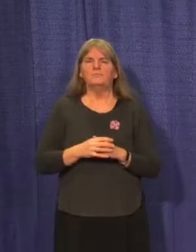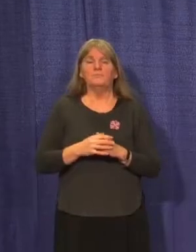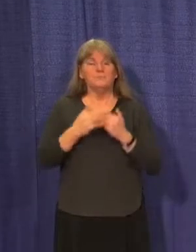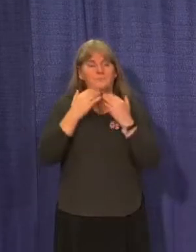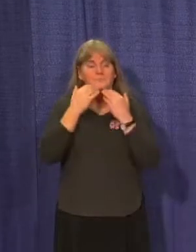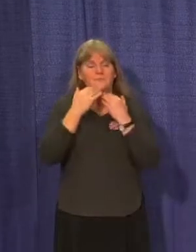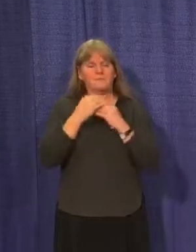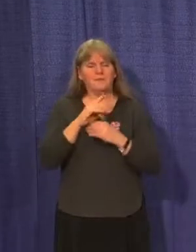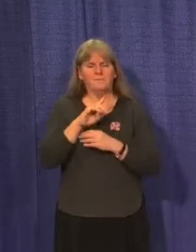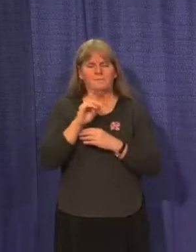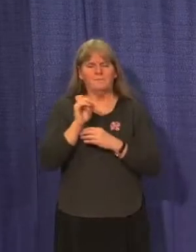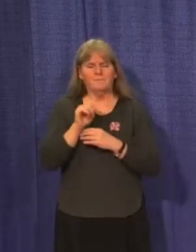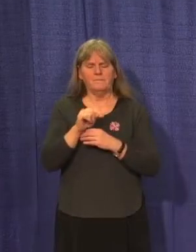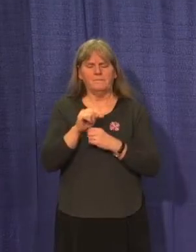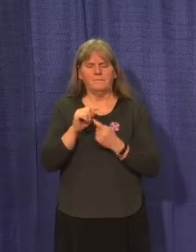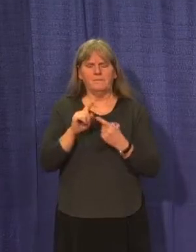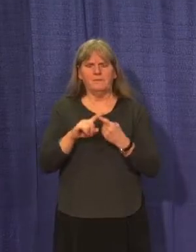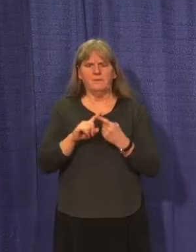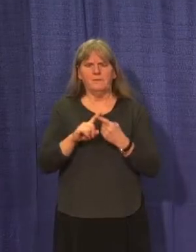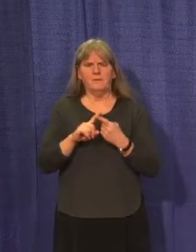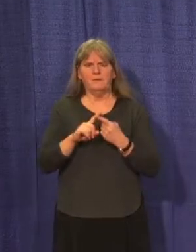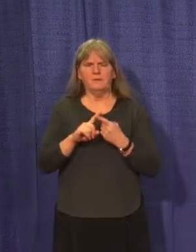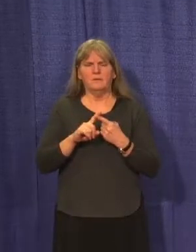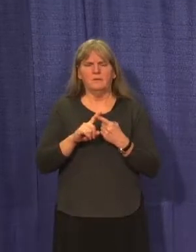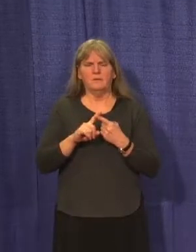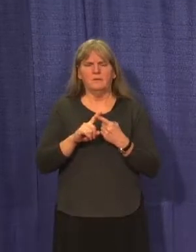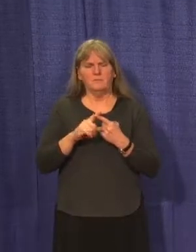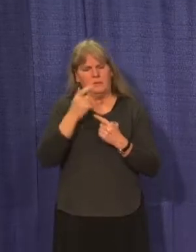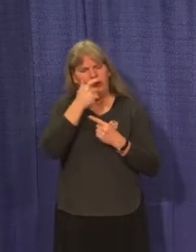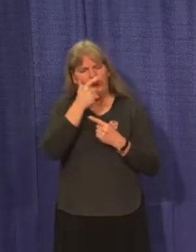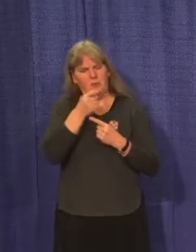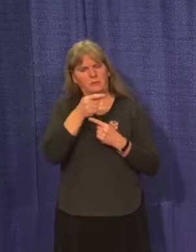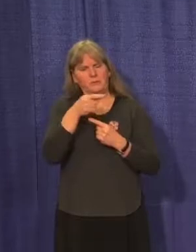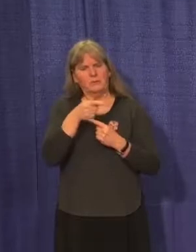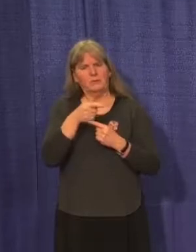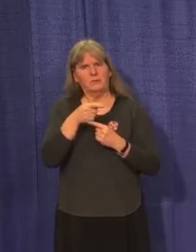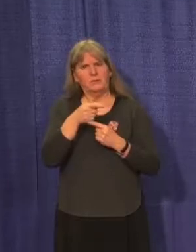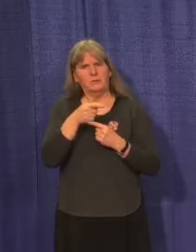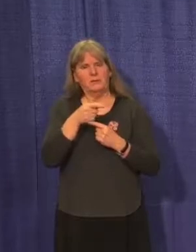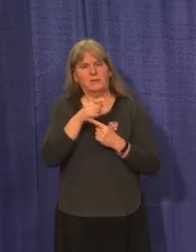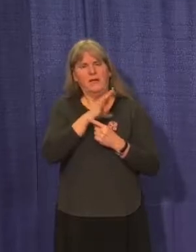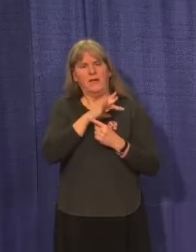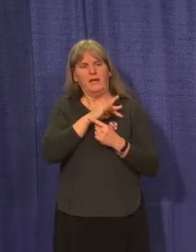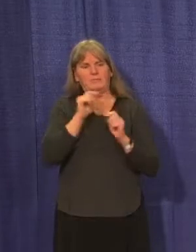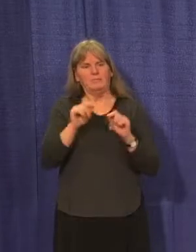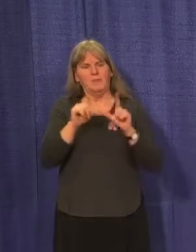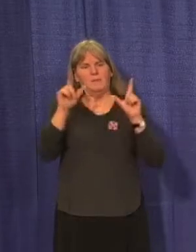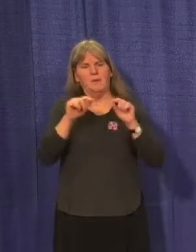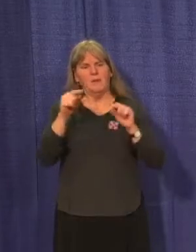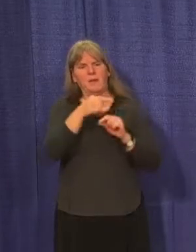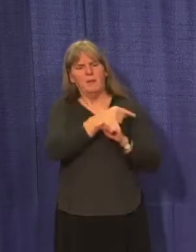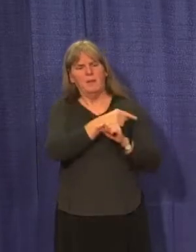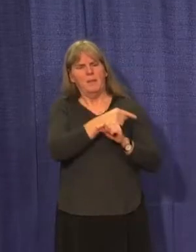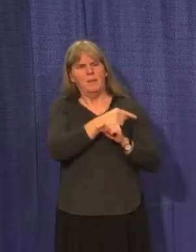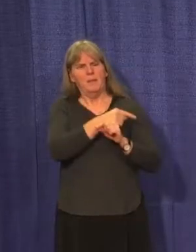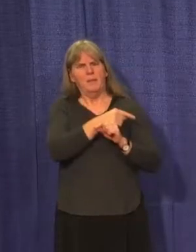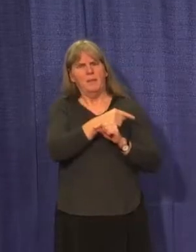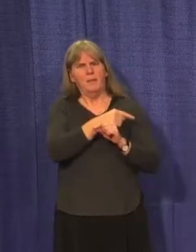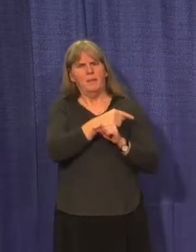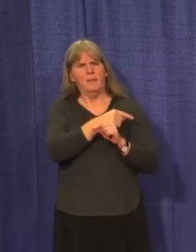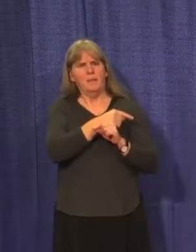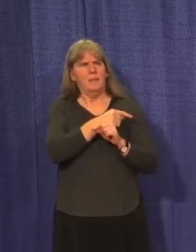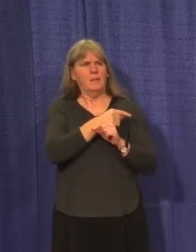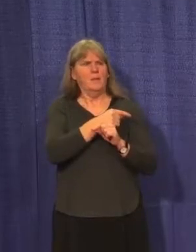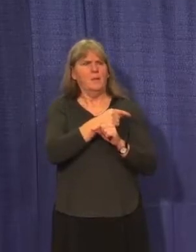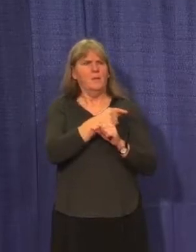Thanks. My first question, obviously, as a reporter, it was really interesting to see all that detailed data. But why make that public? I'm just